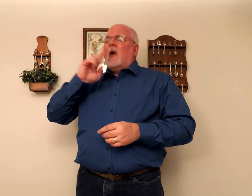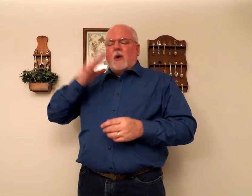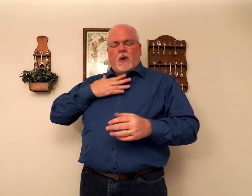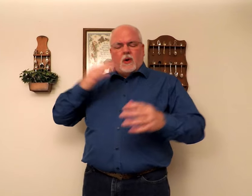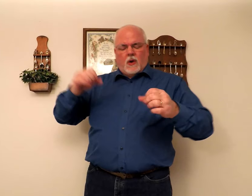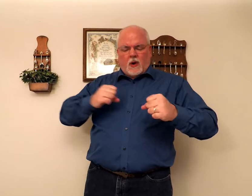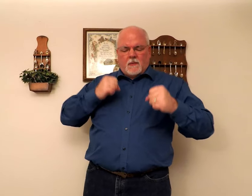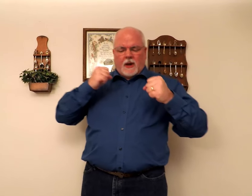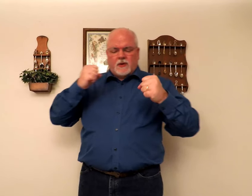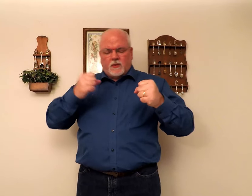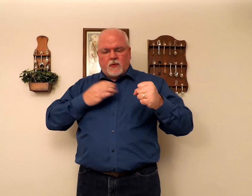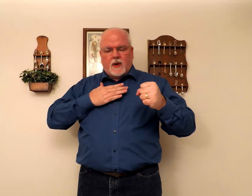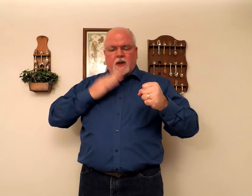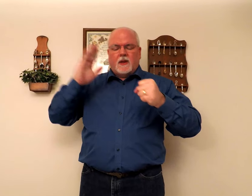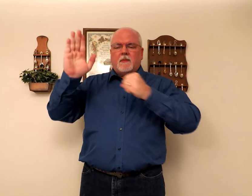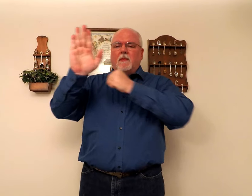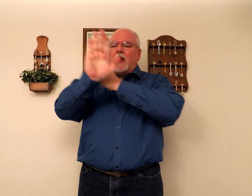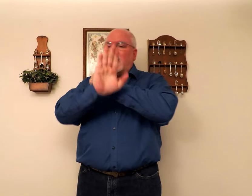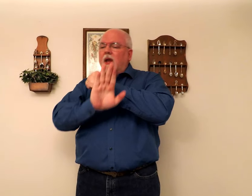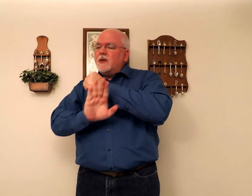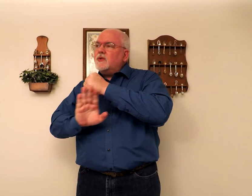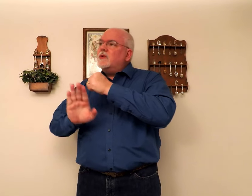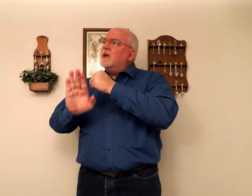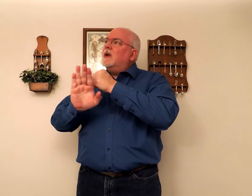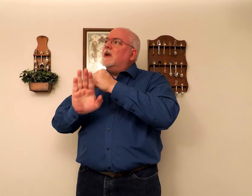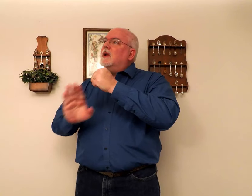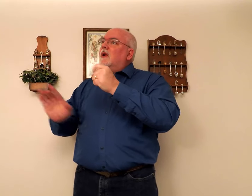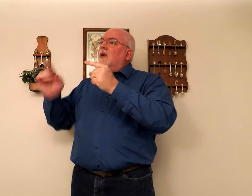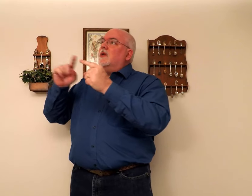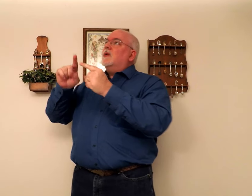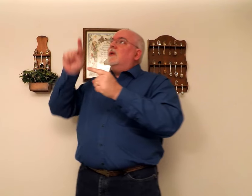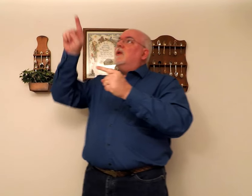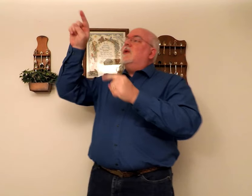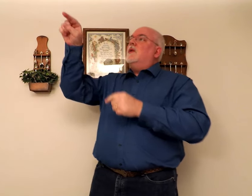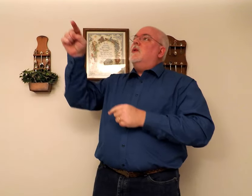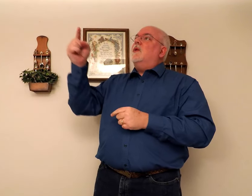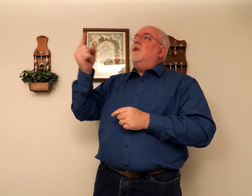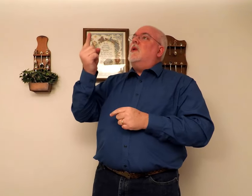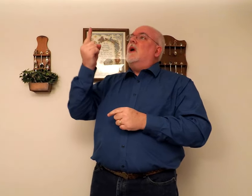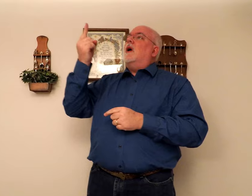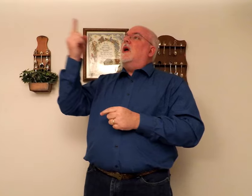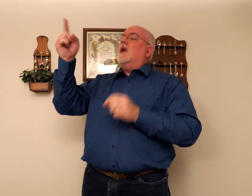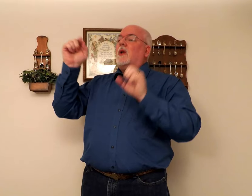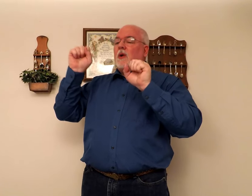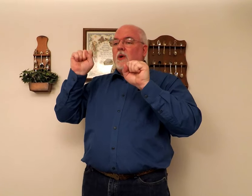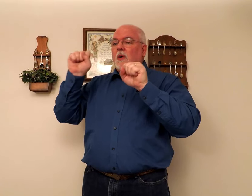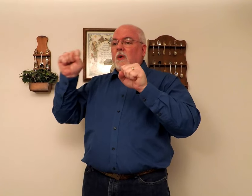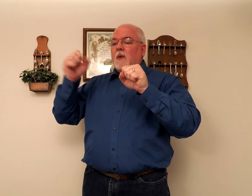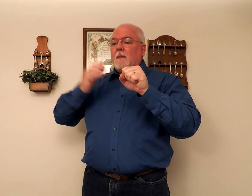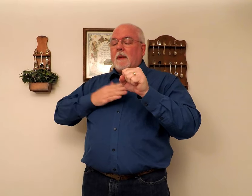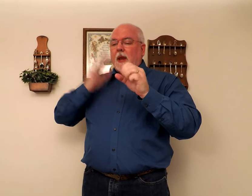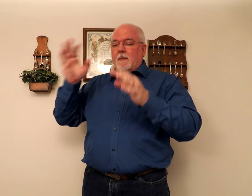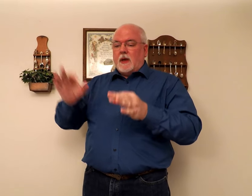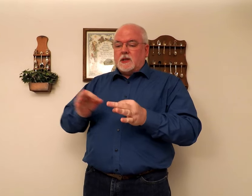are my strength, my shield. To you alone may my